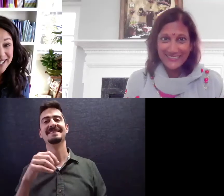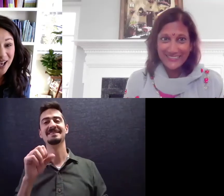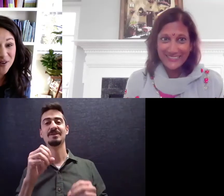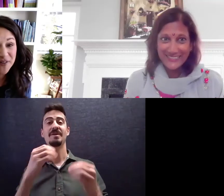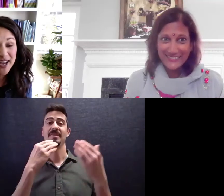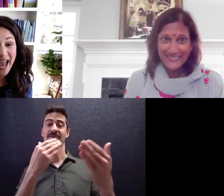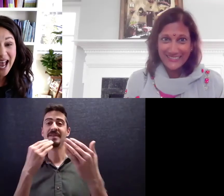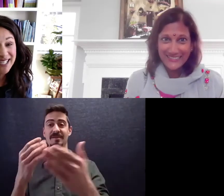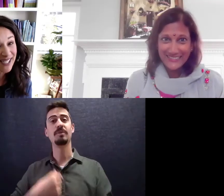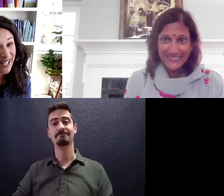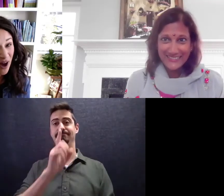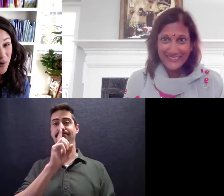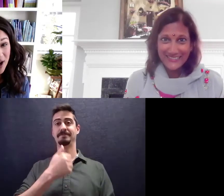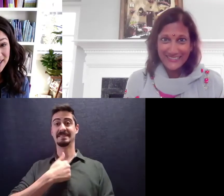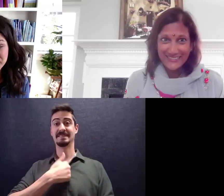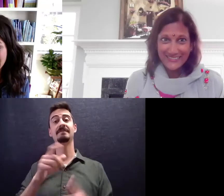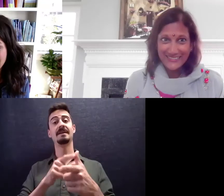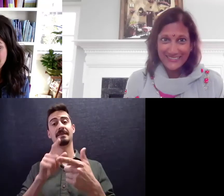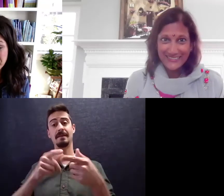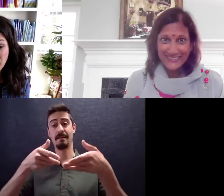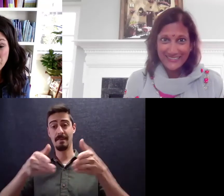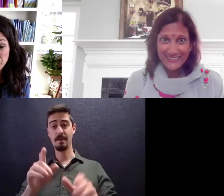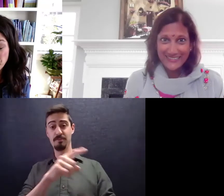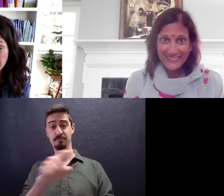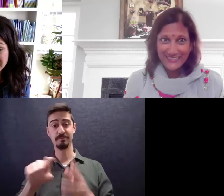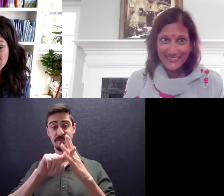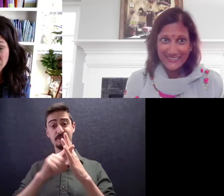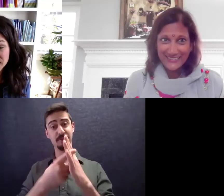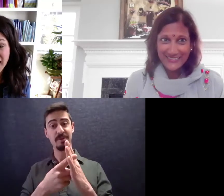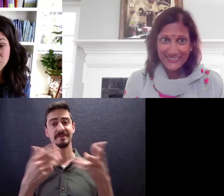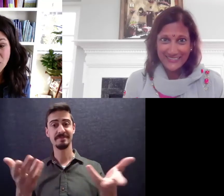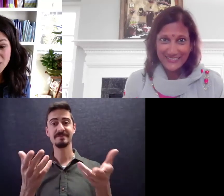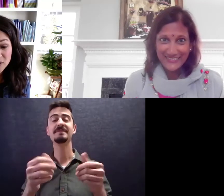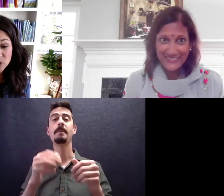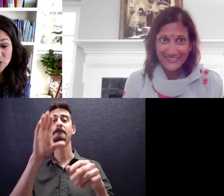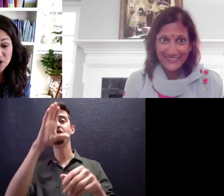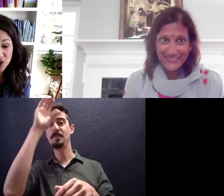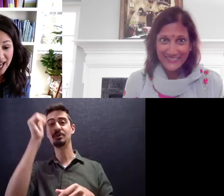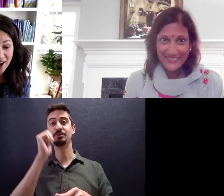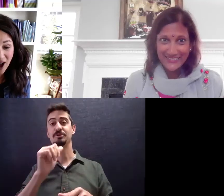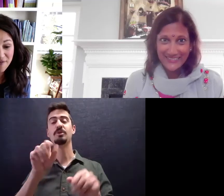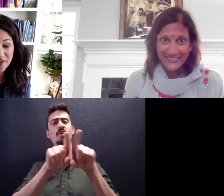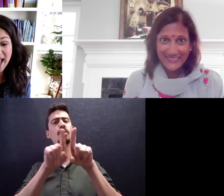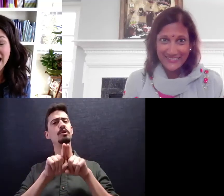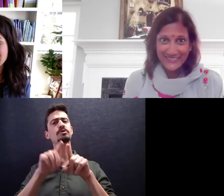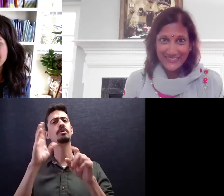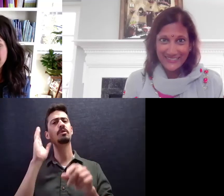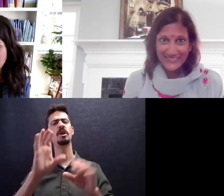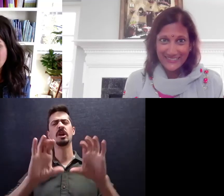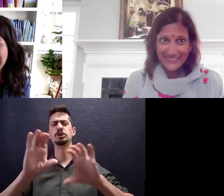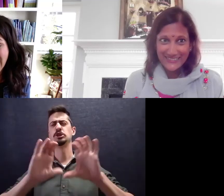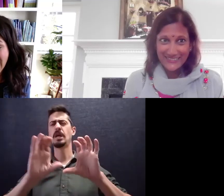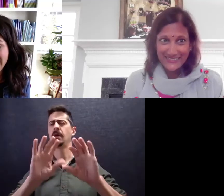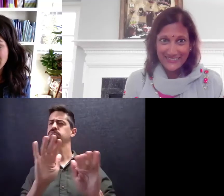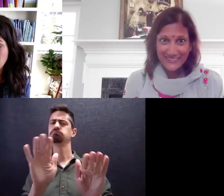mute myself and allow us to begin boys and girls I will also turn the chat off and at the